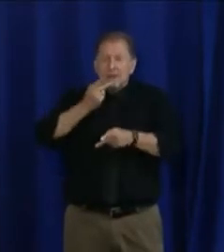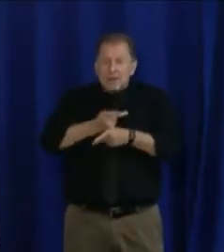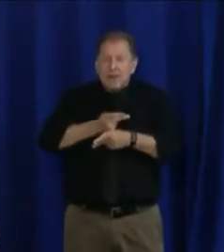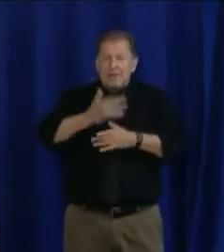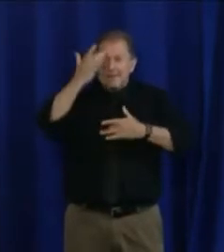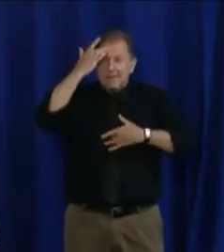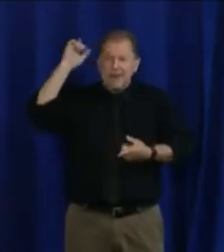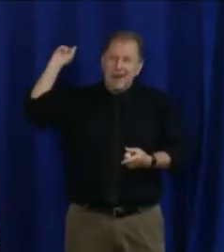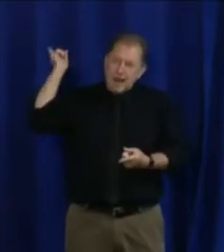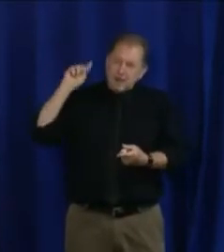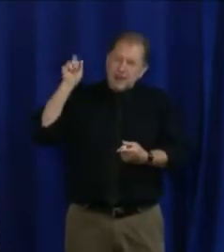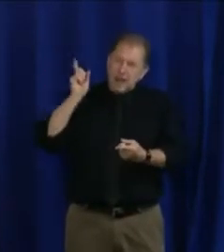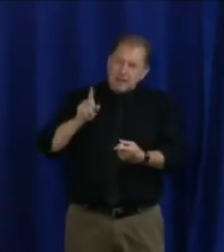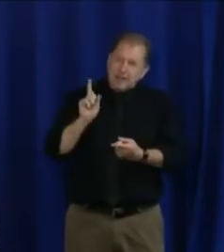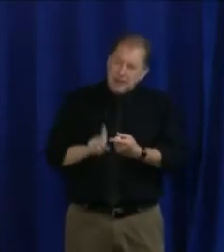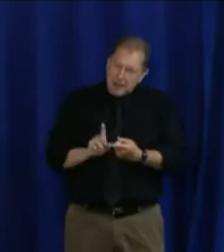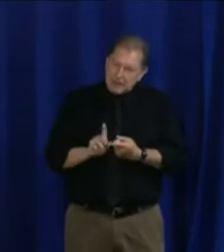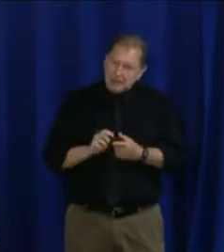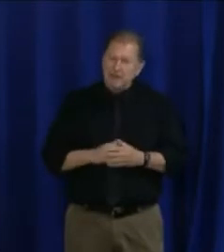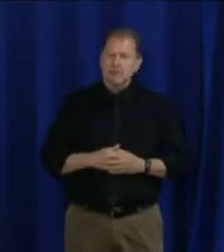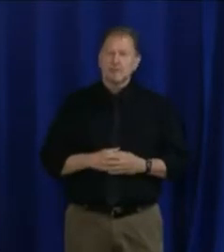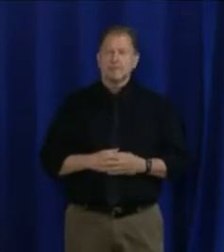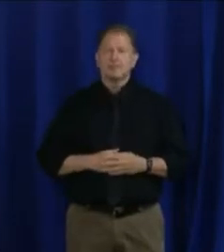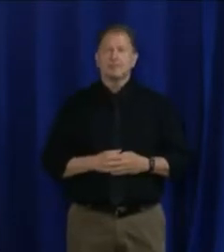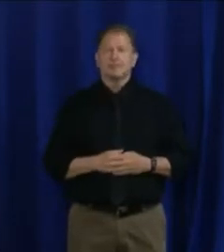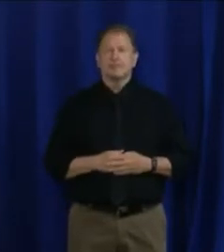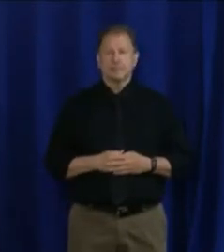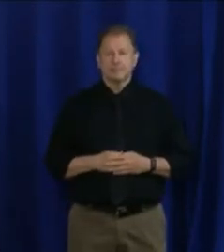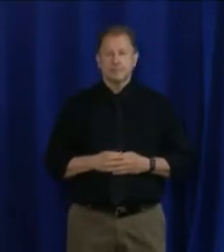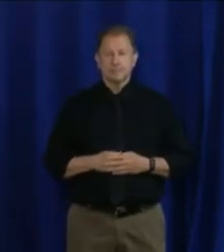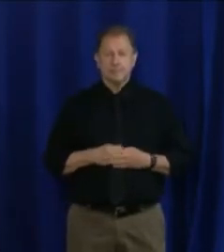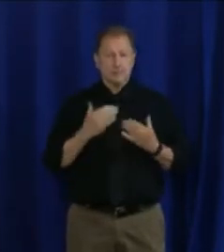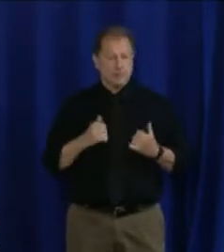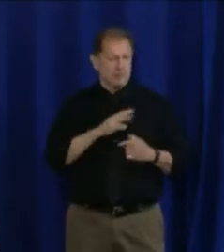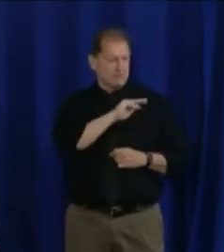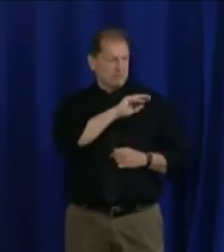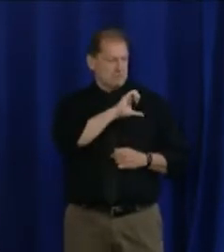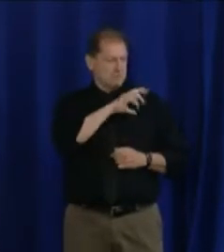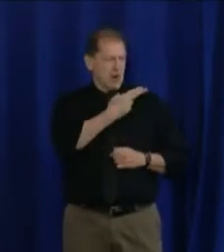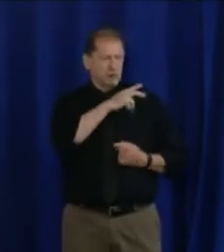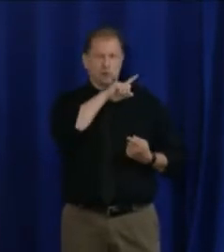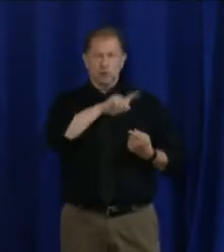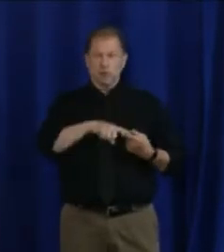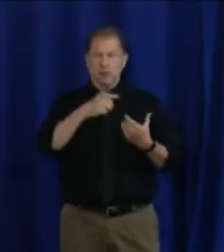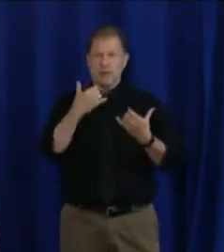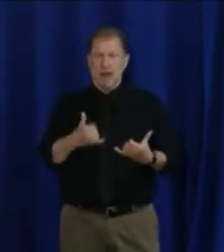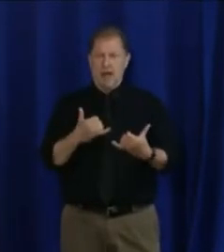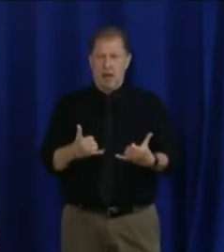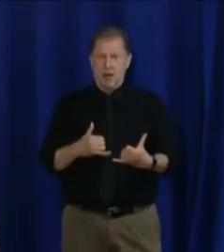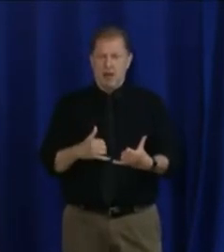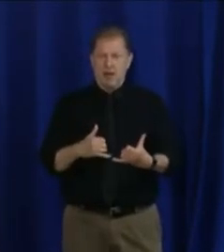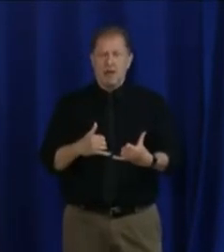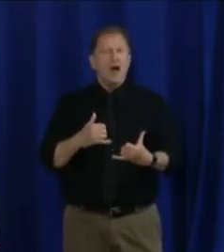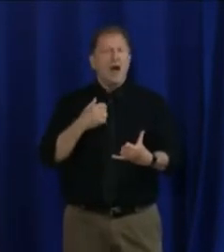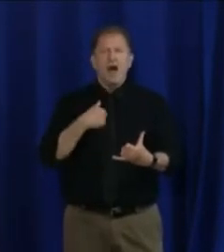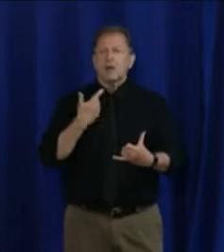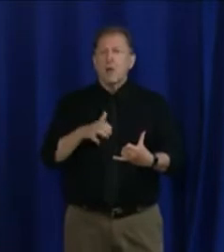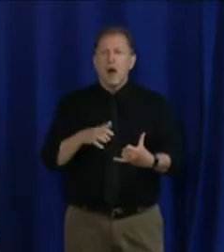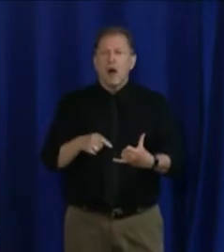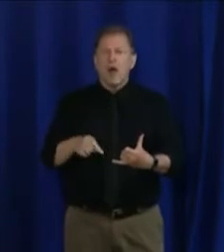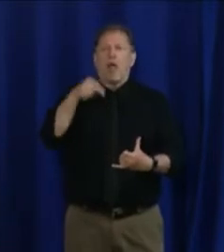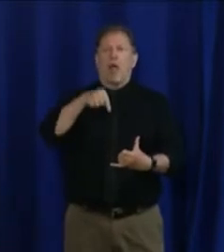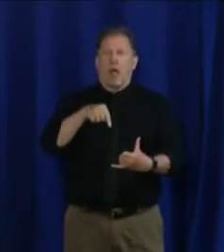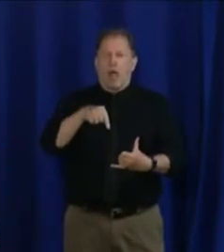safe. Now, having been through this experience, the last thing I want to do is have to take steps